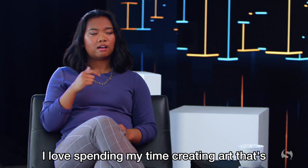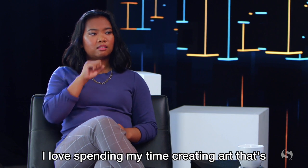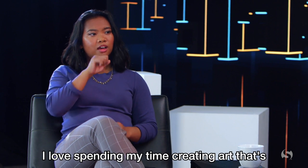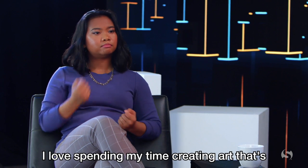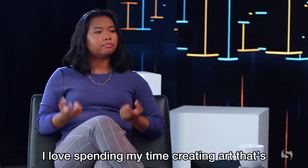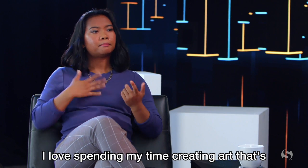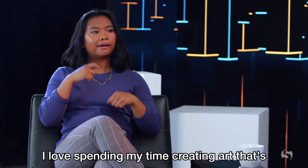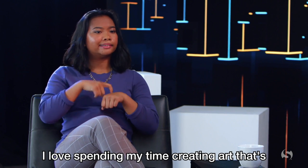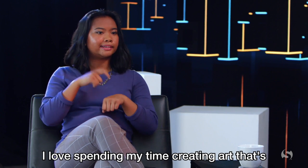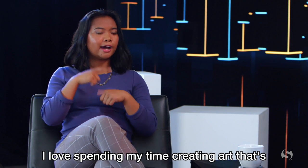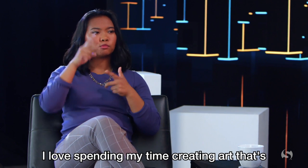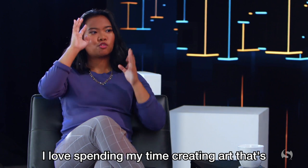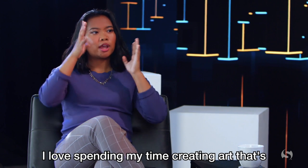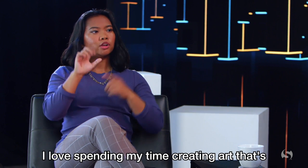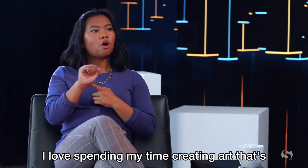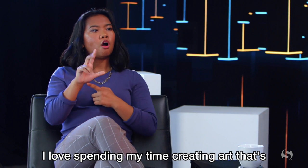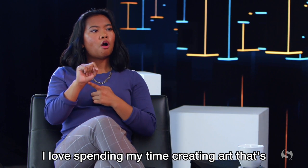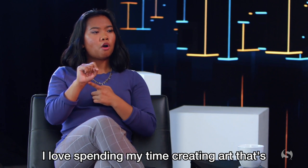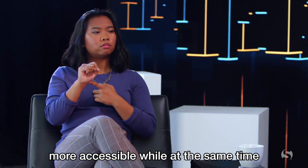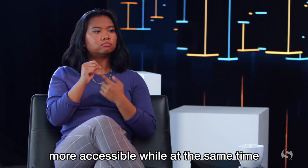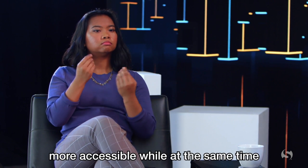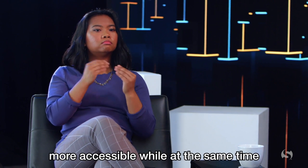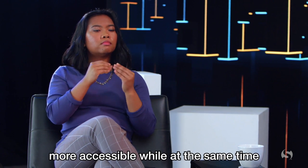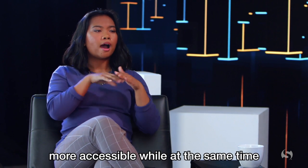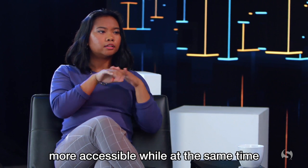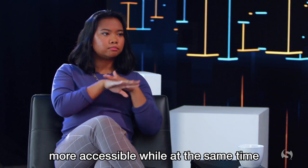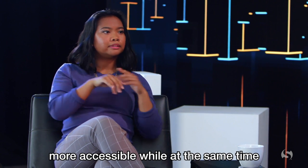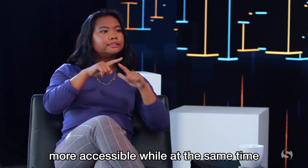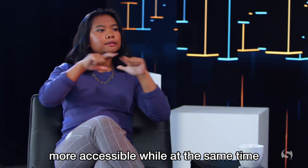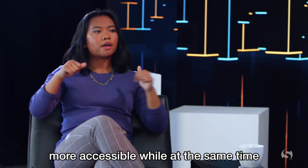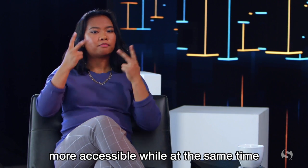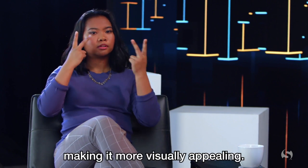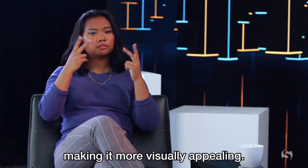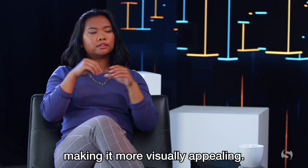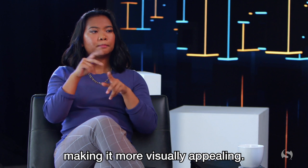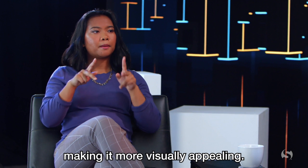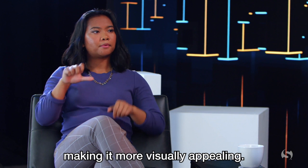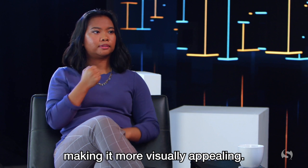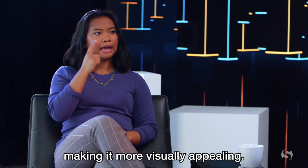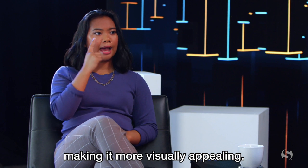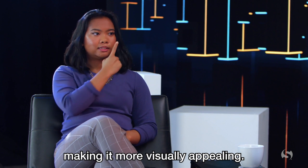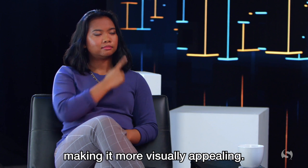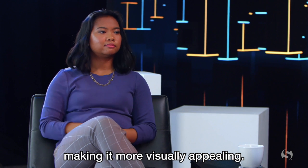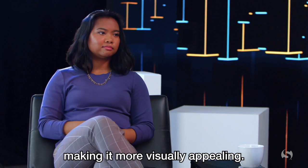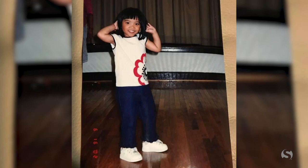I love spending my time creating art that's more accessible, while at the same time making it more visually appealing.